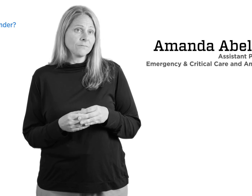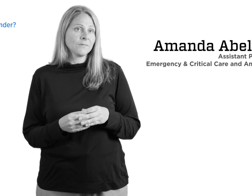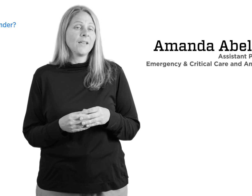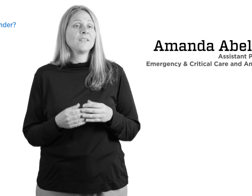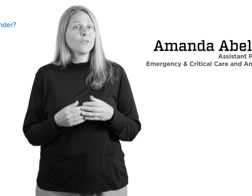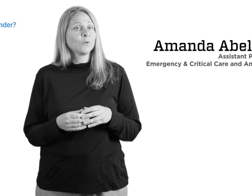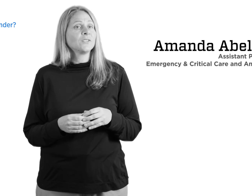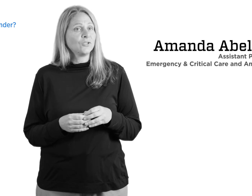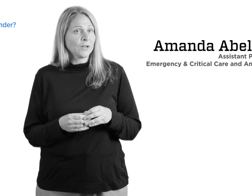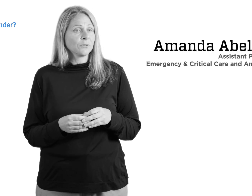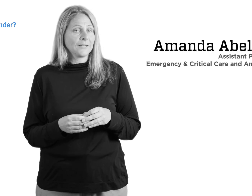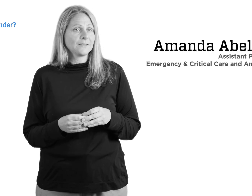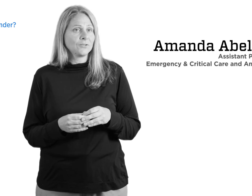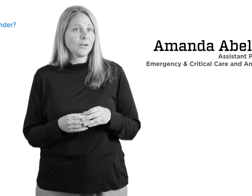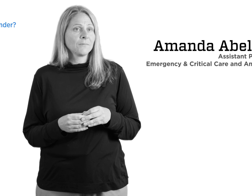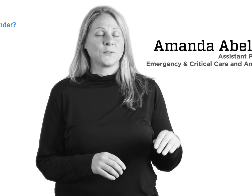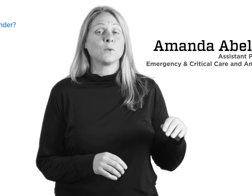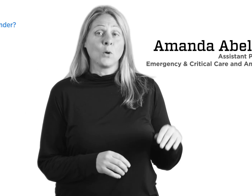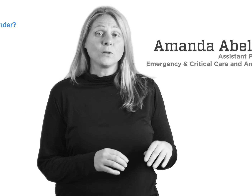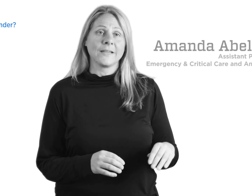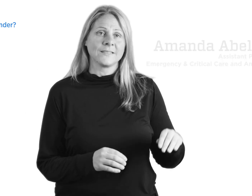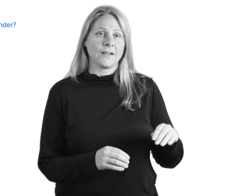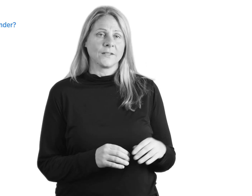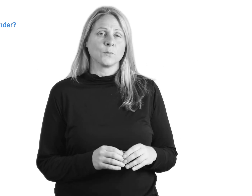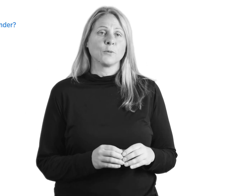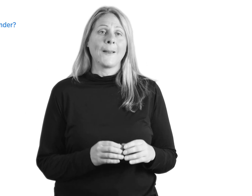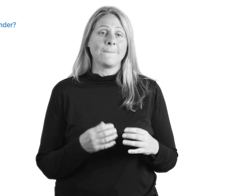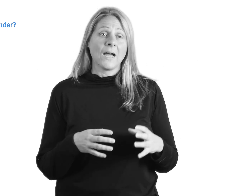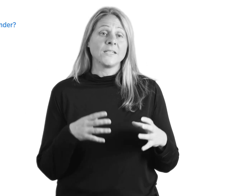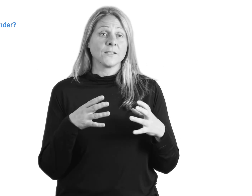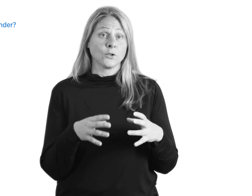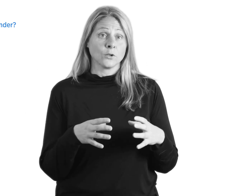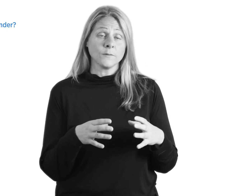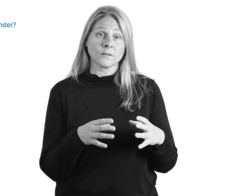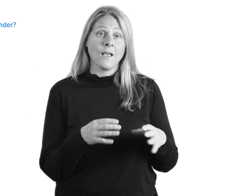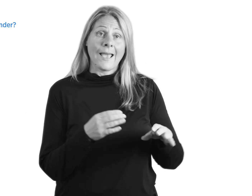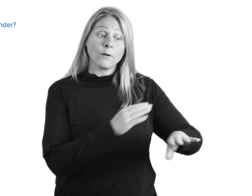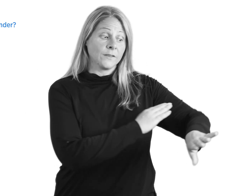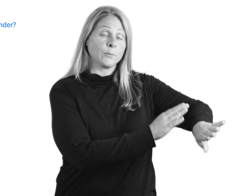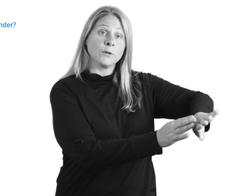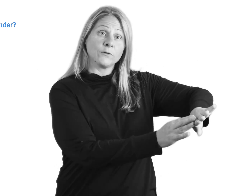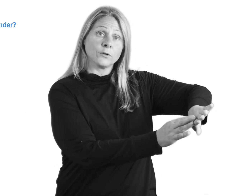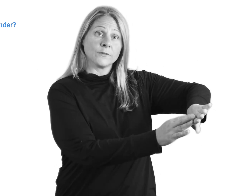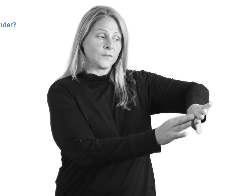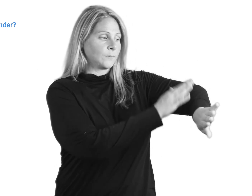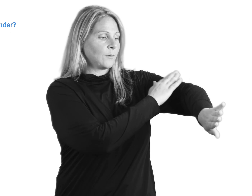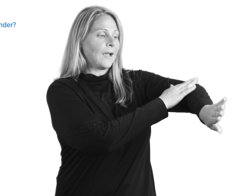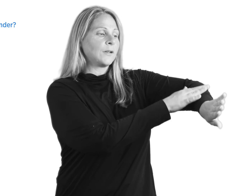and the other one is general anesthesia. So local anesthetics work by binding the nerves out in the peripheral nervous system. So out